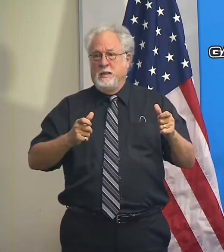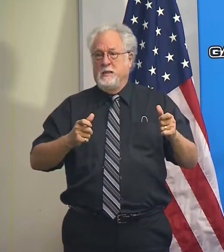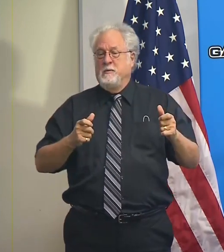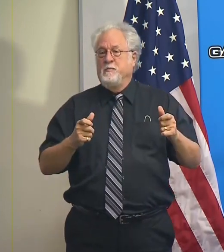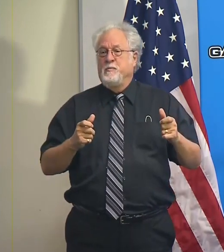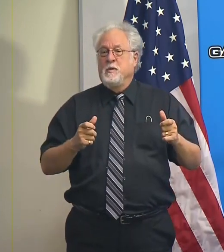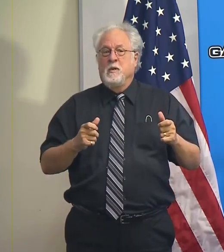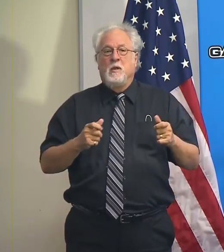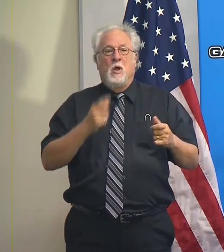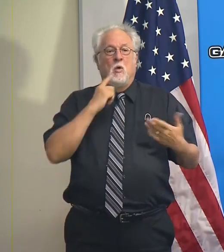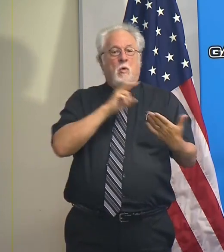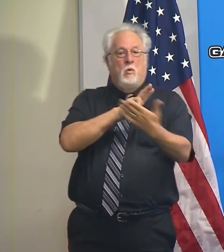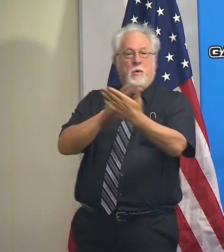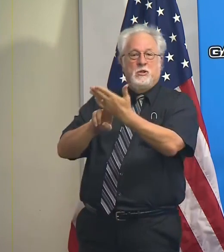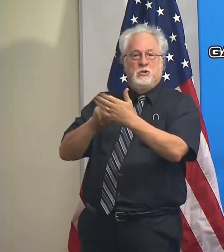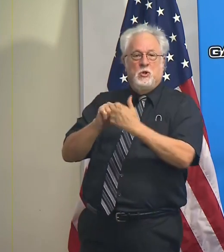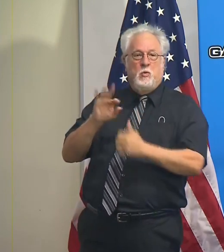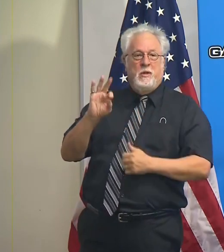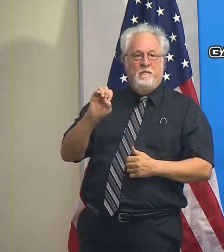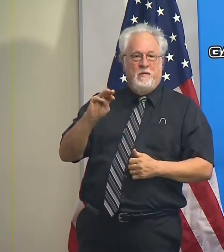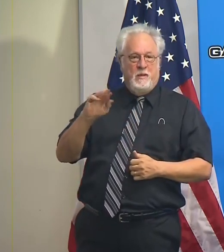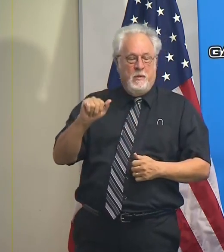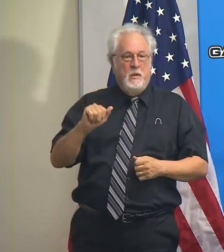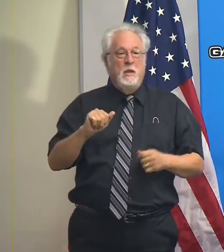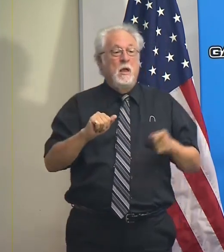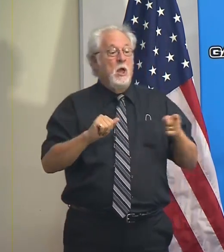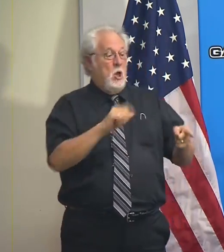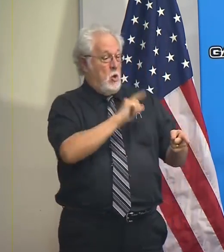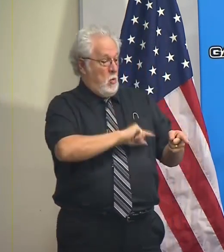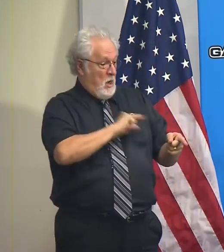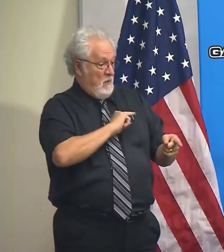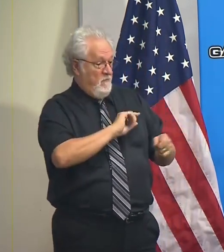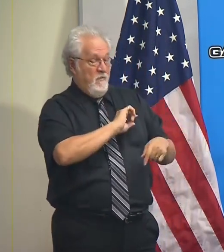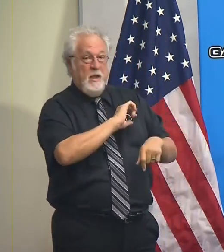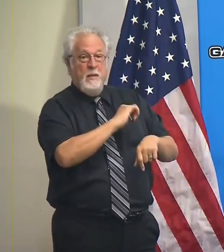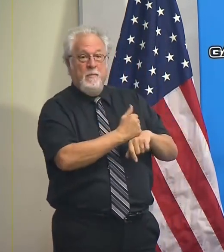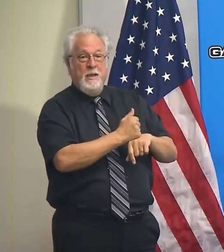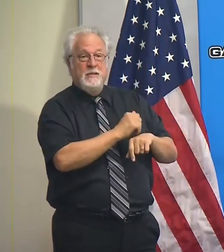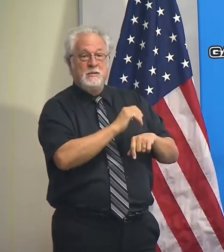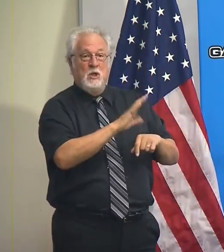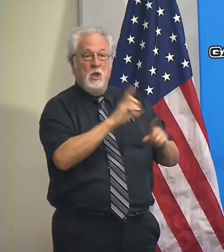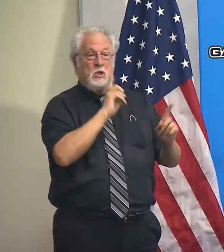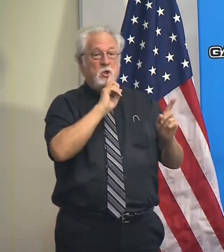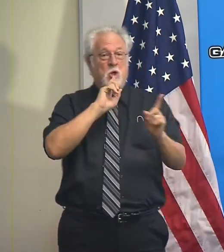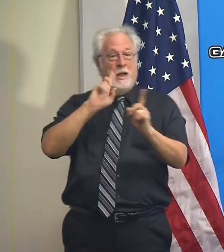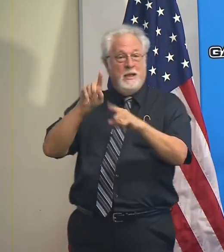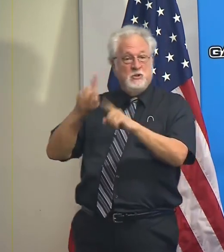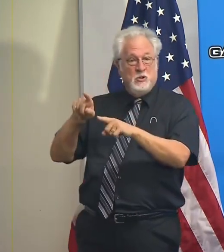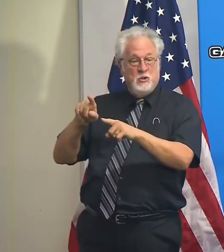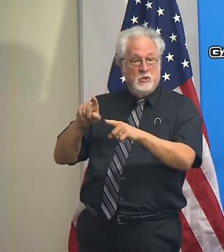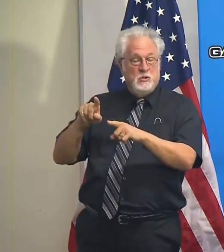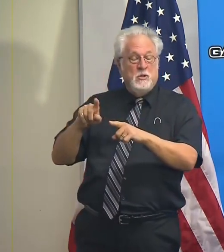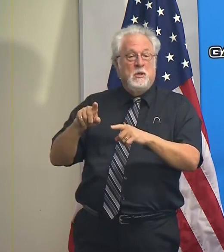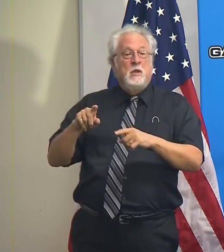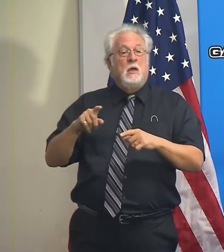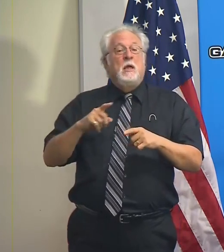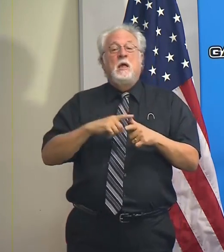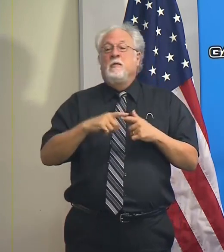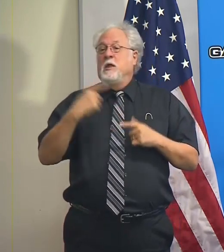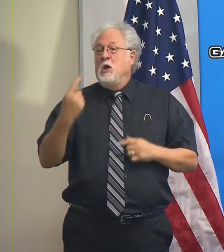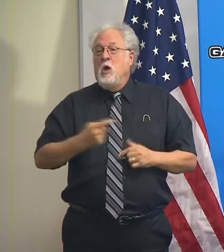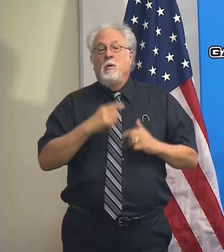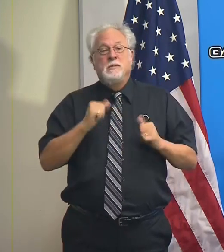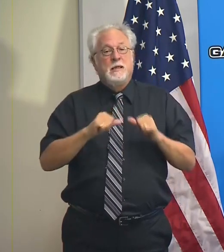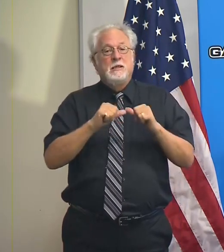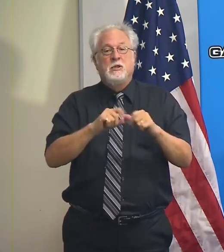registering with FEMA if you qualify based on the answers you give to the questions. So as always